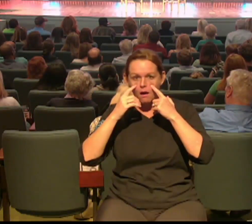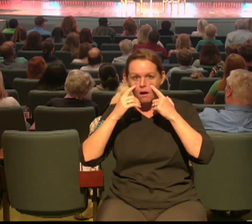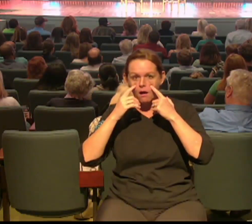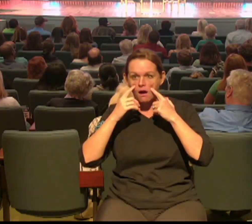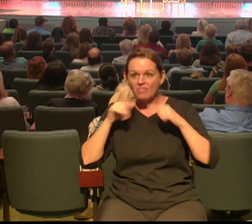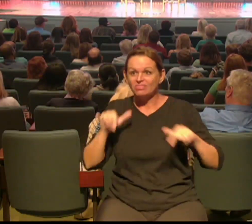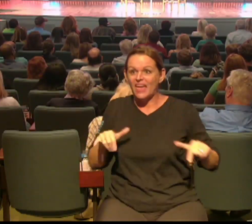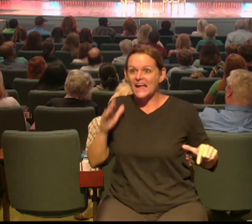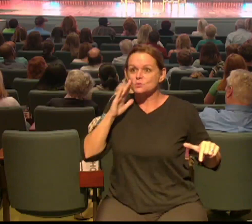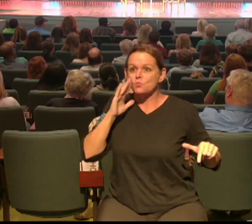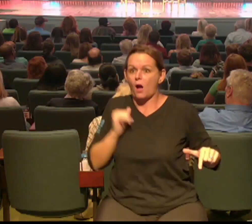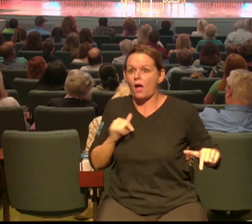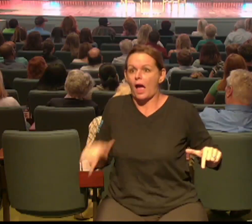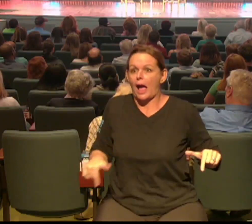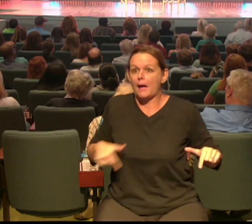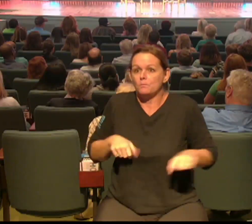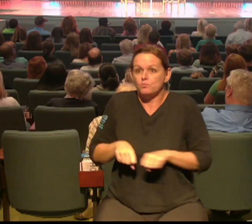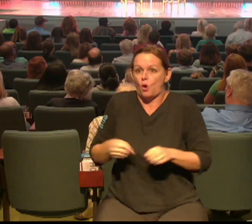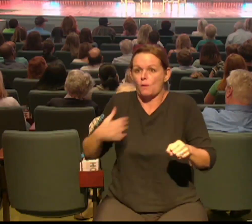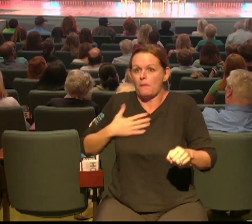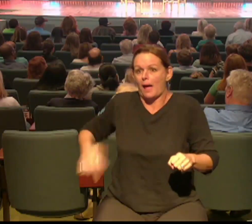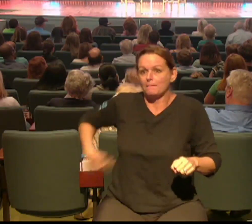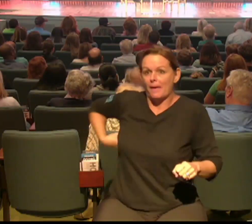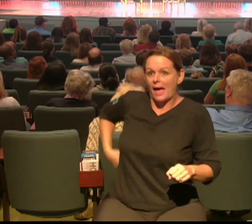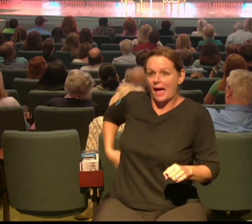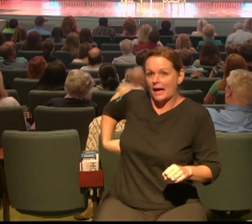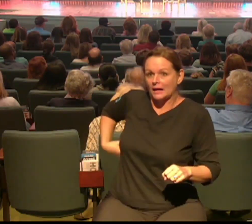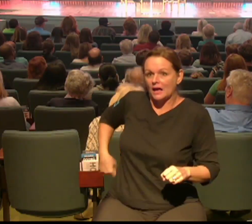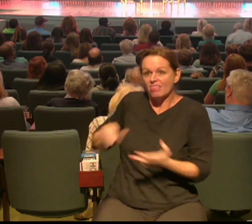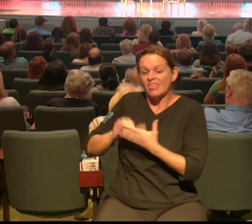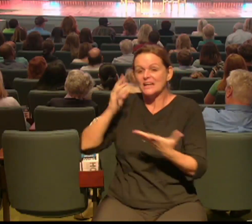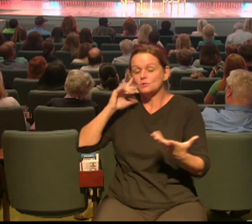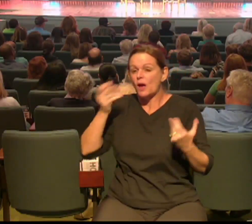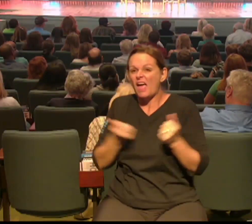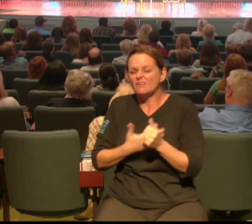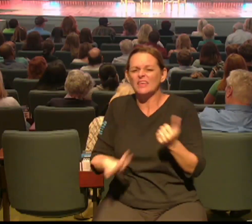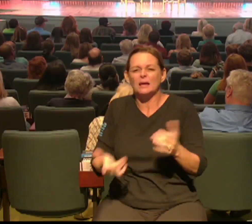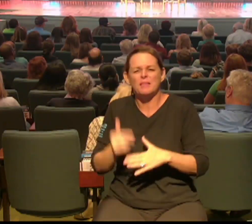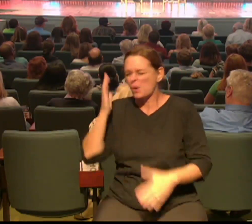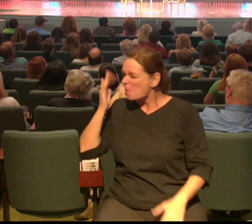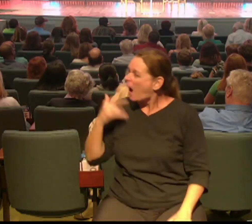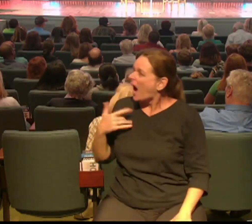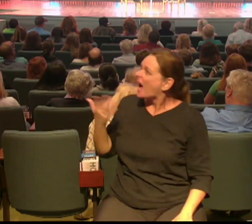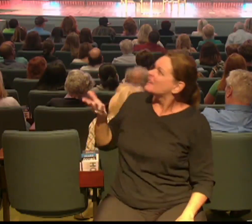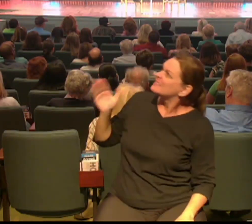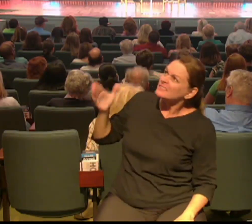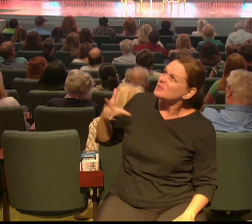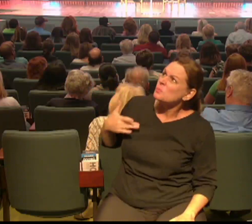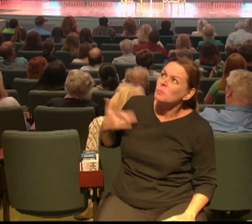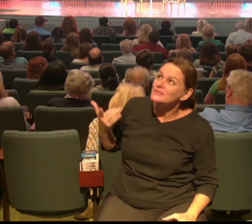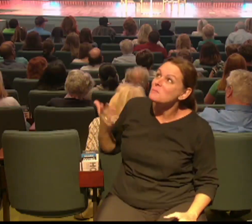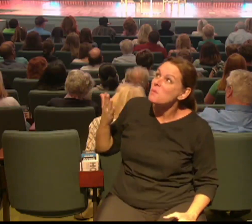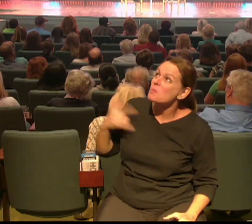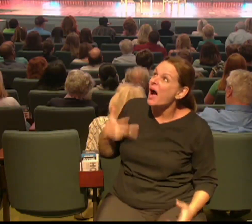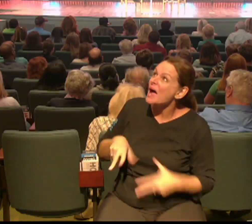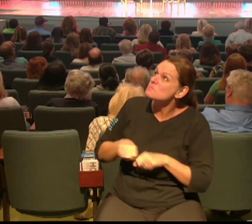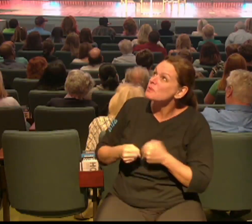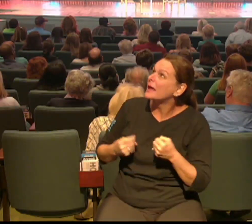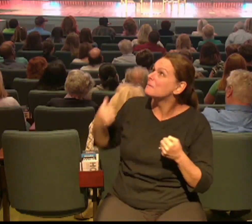is it this is the reason all this happened I mean I asked myself the question why is this happening to me and how could I have been